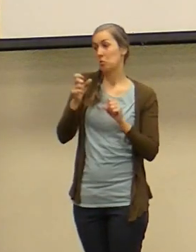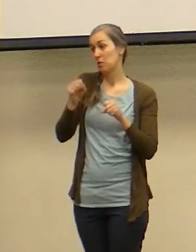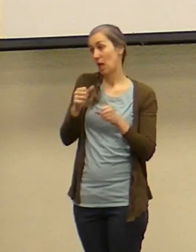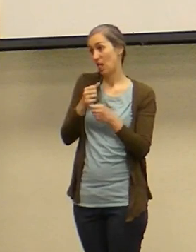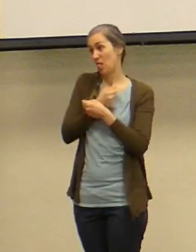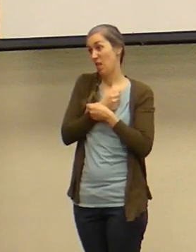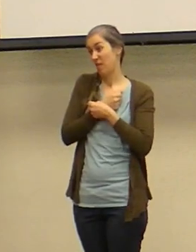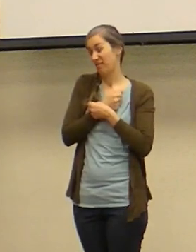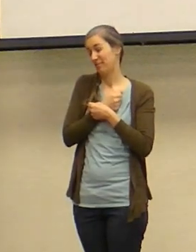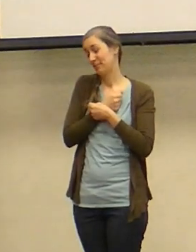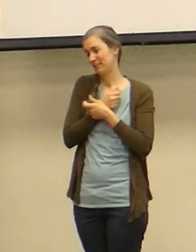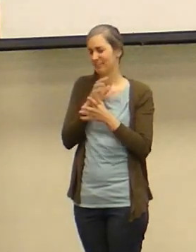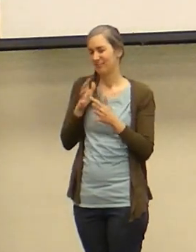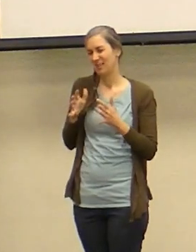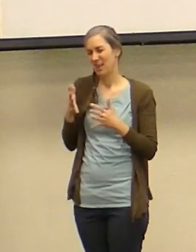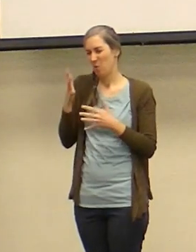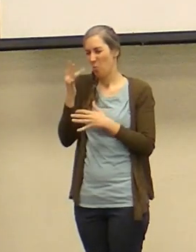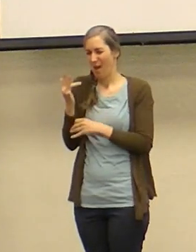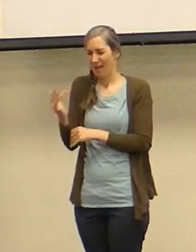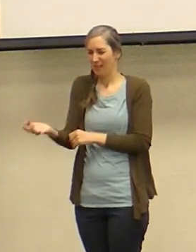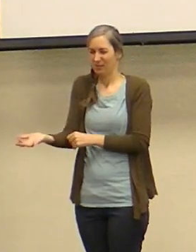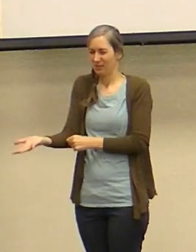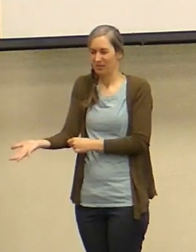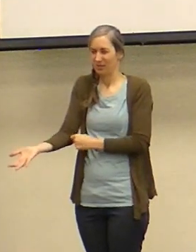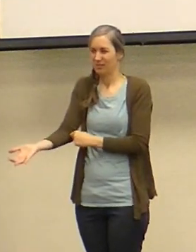without going there but why would you want to